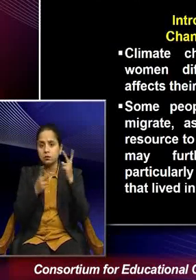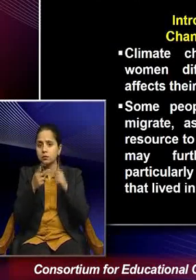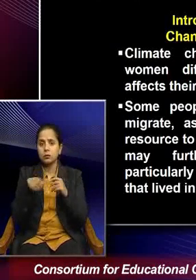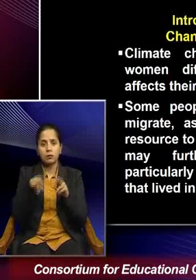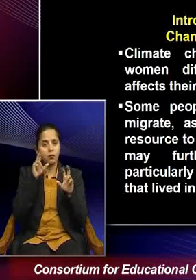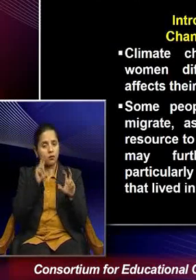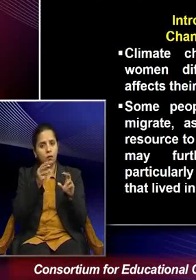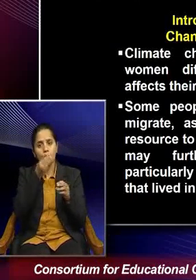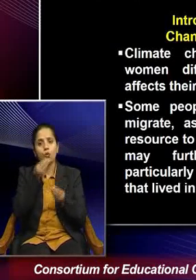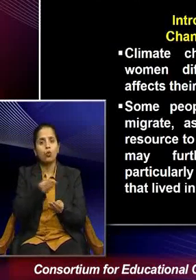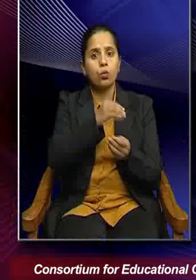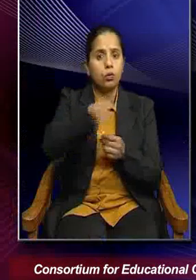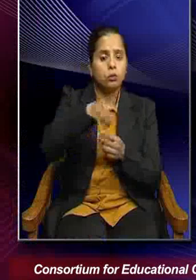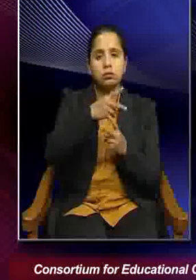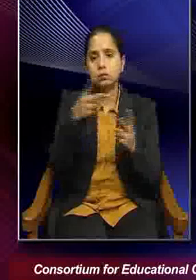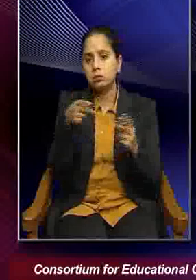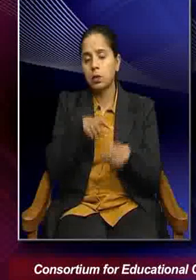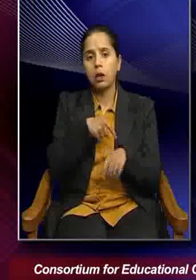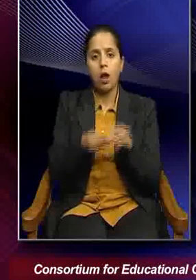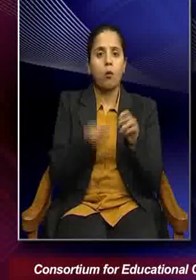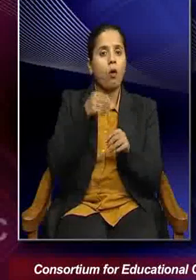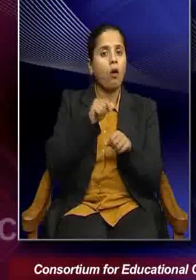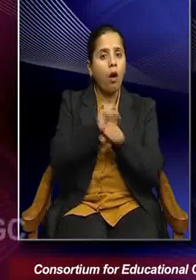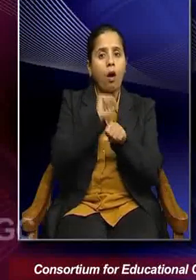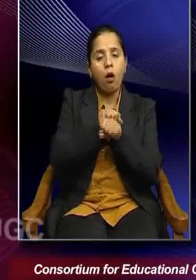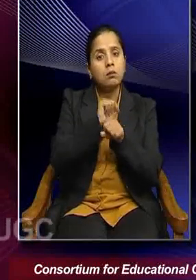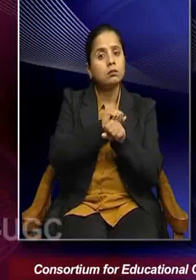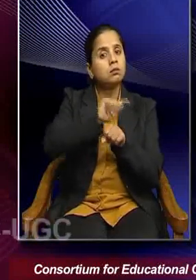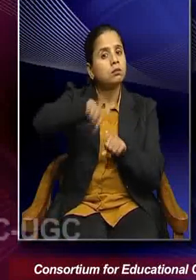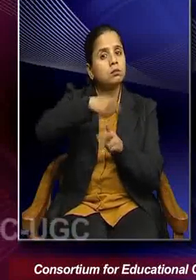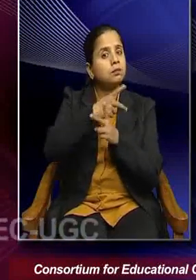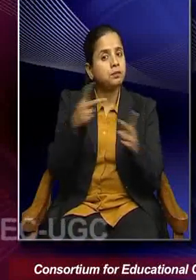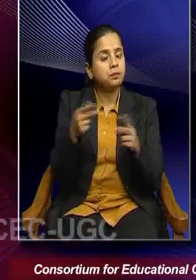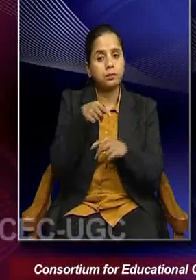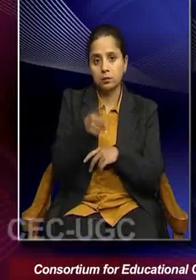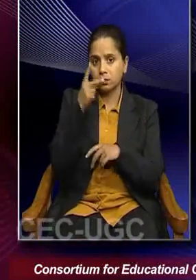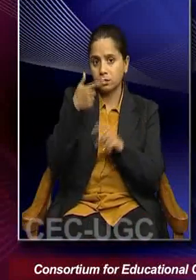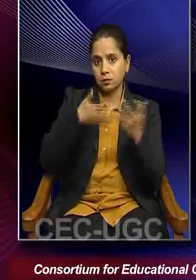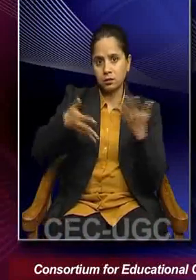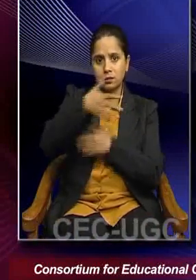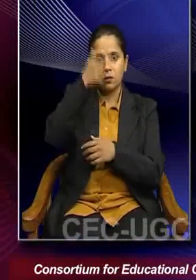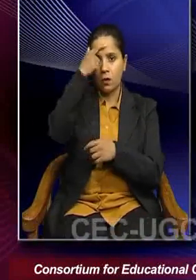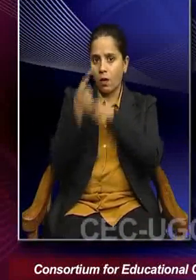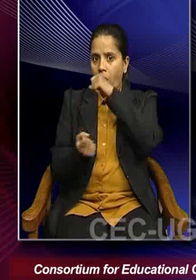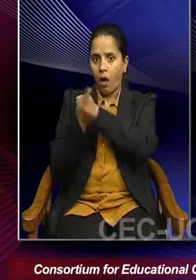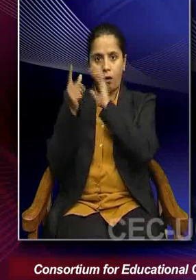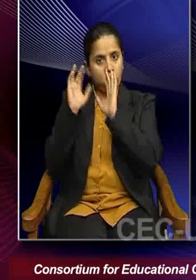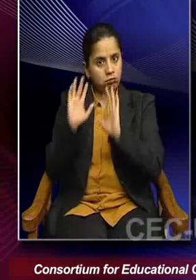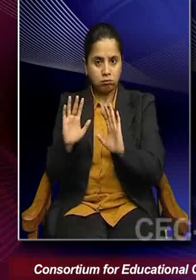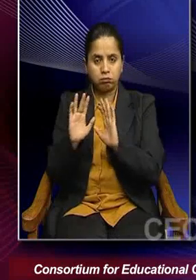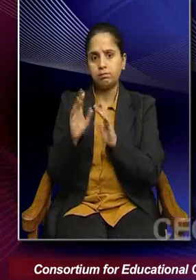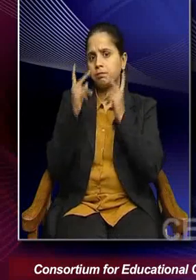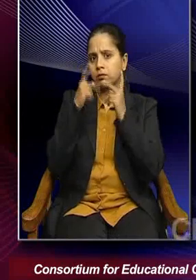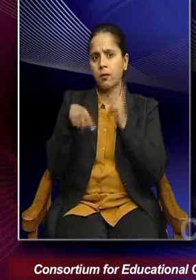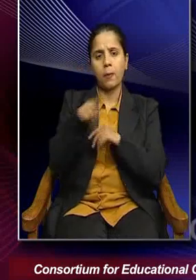providing food through the family members. So, therefore, you know, when these environmental crisis happens, you know,